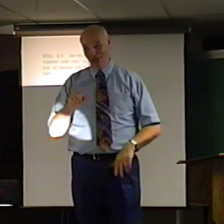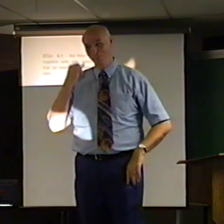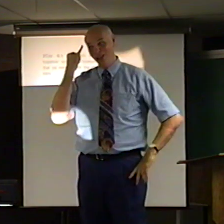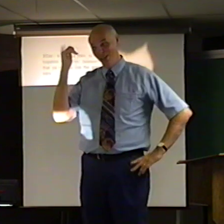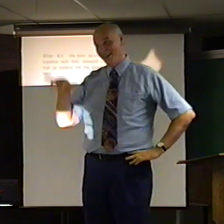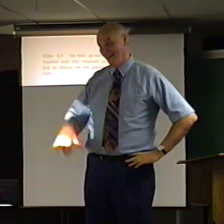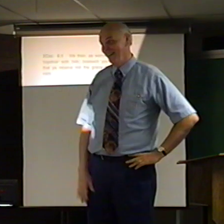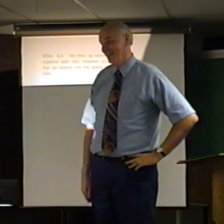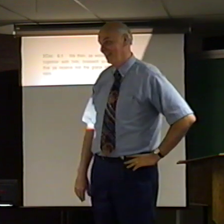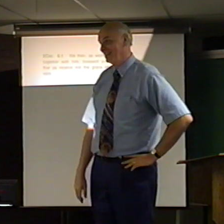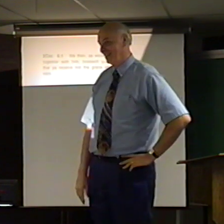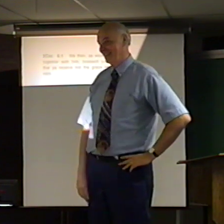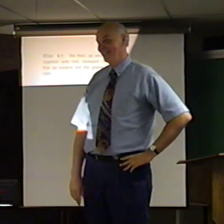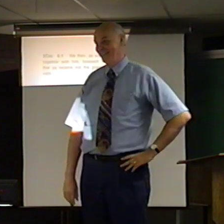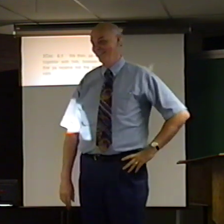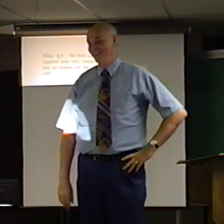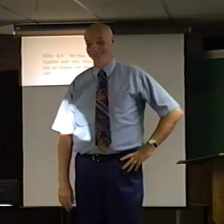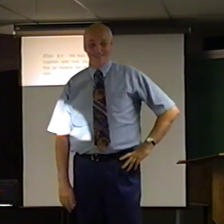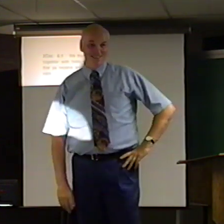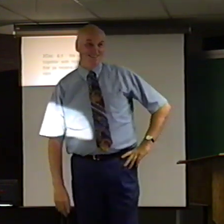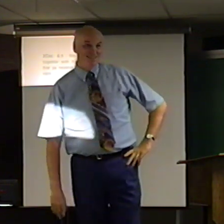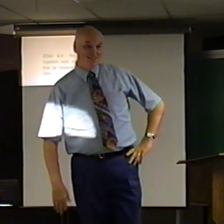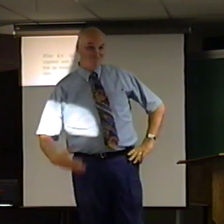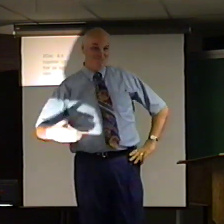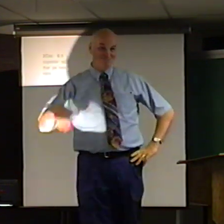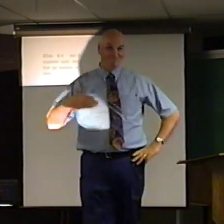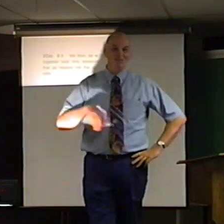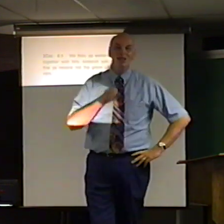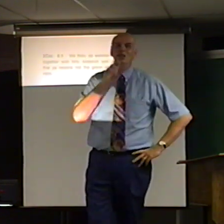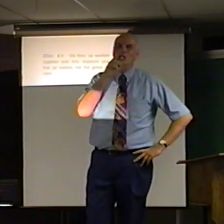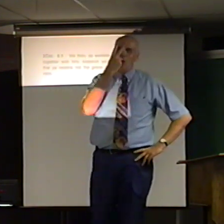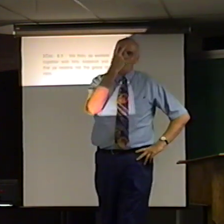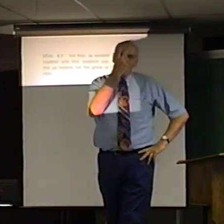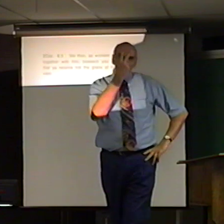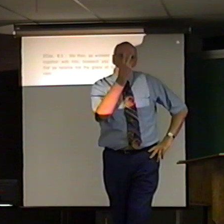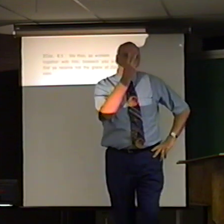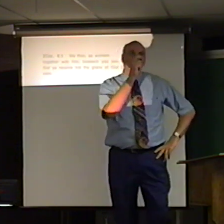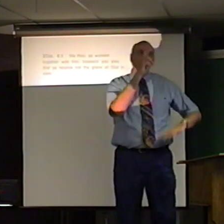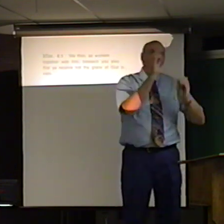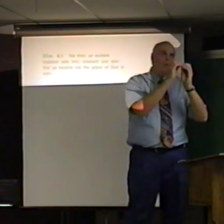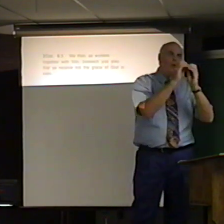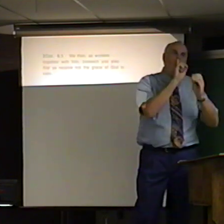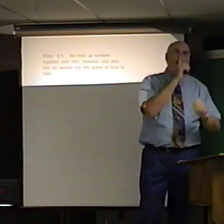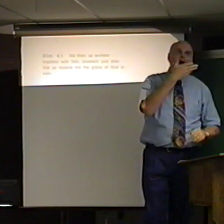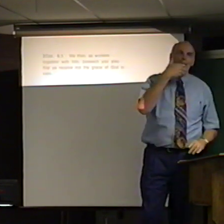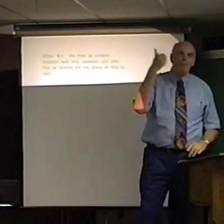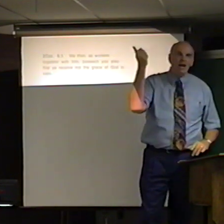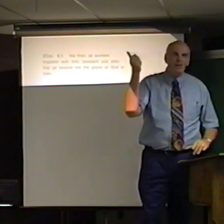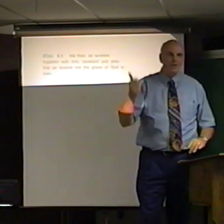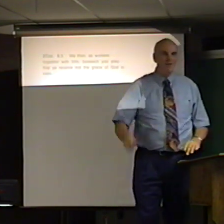This is the two or more of better.